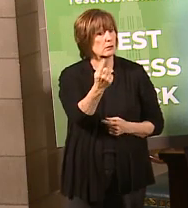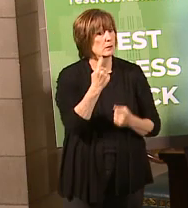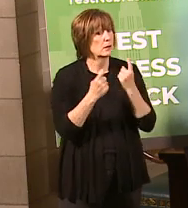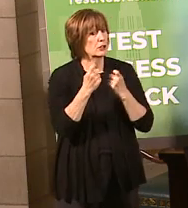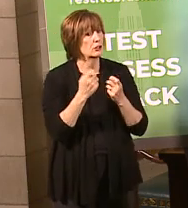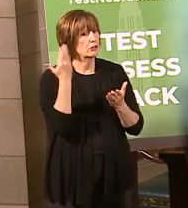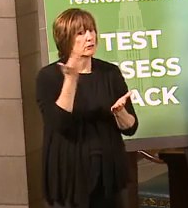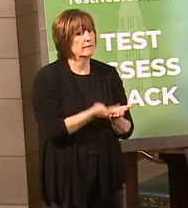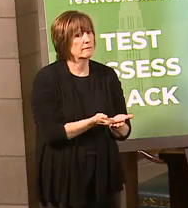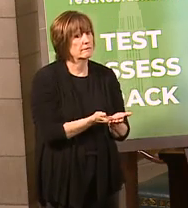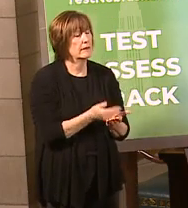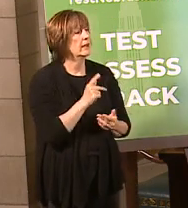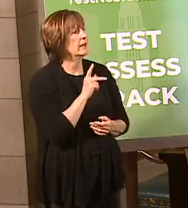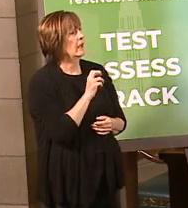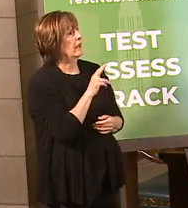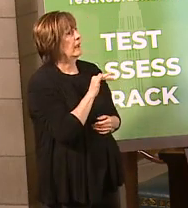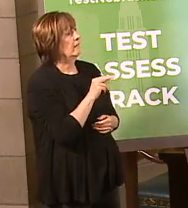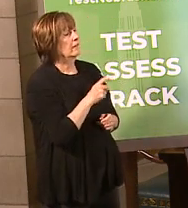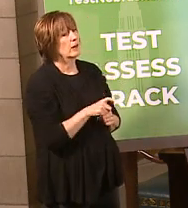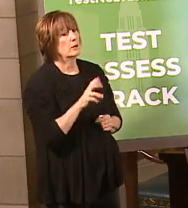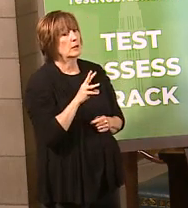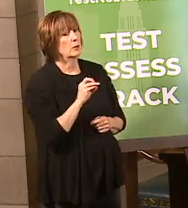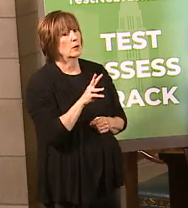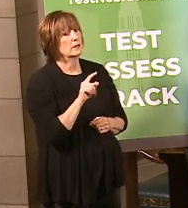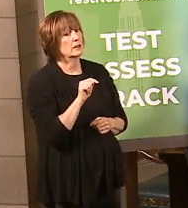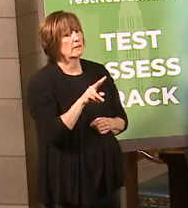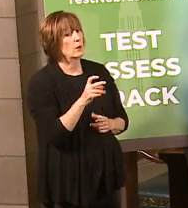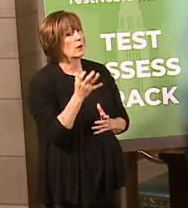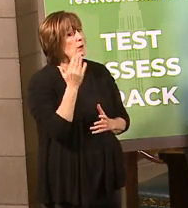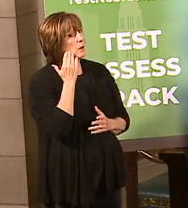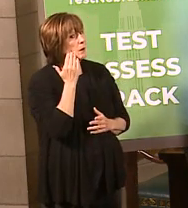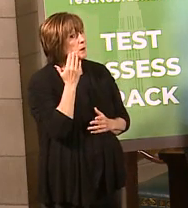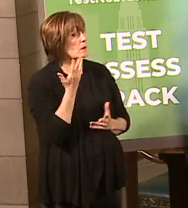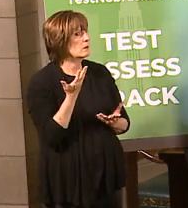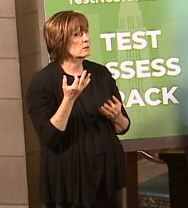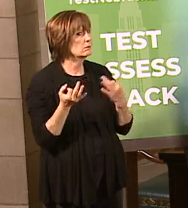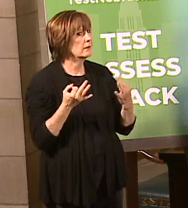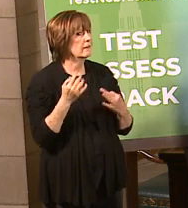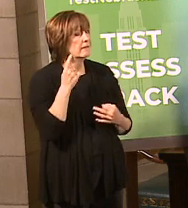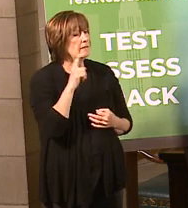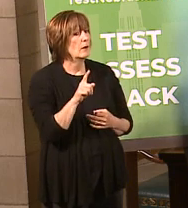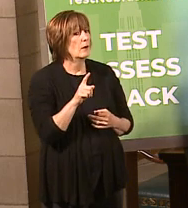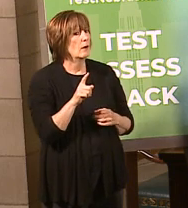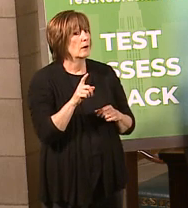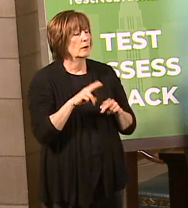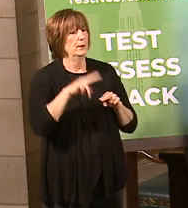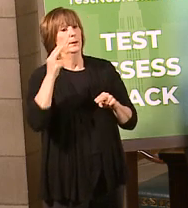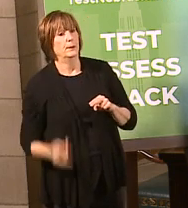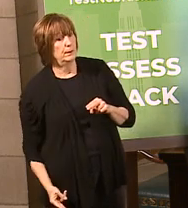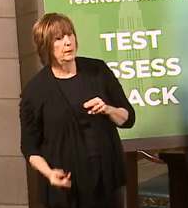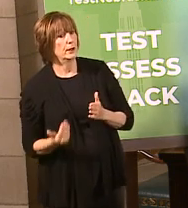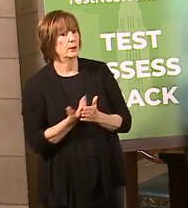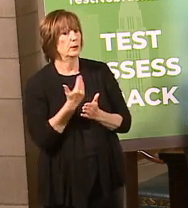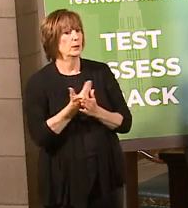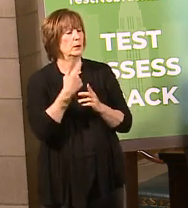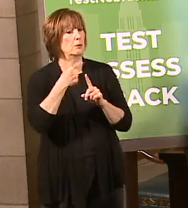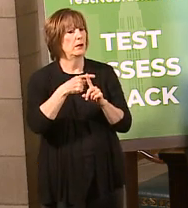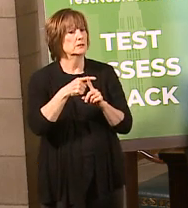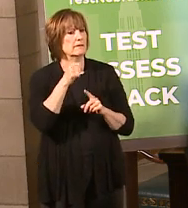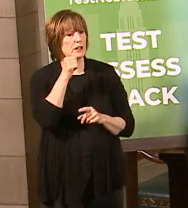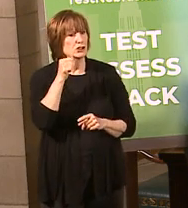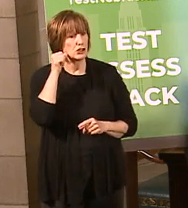questions that came in? Kevin from WWT wanted to know if there was an explanation for the sharp drop of new positive cases yesterday.